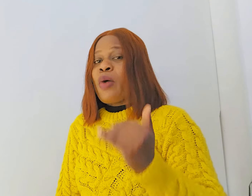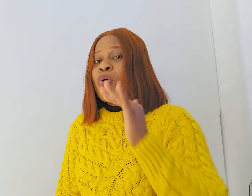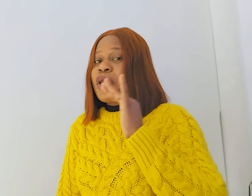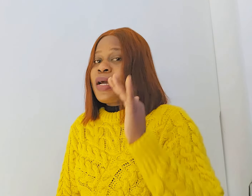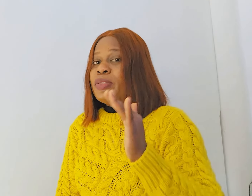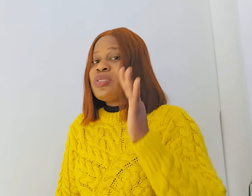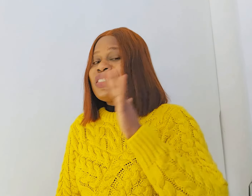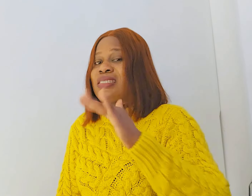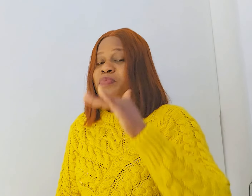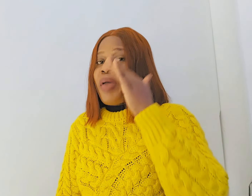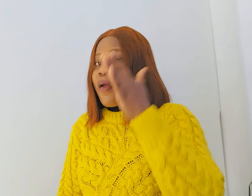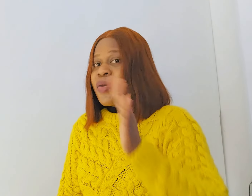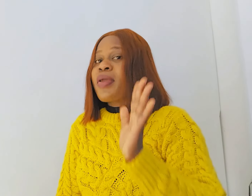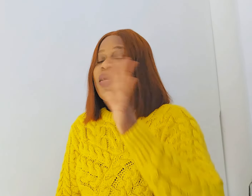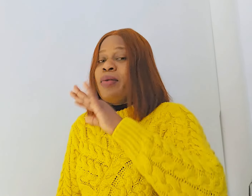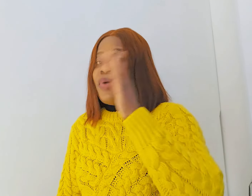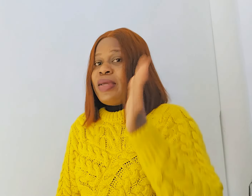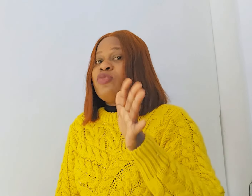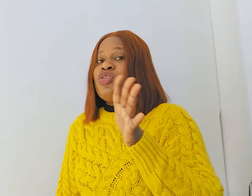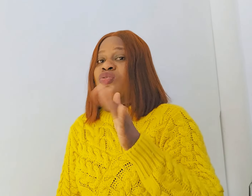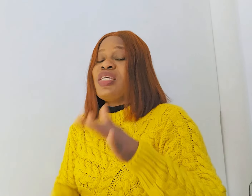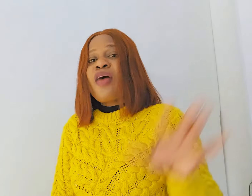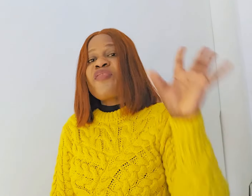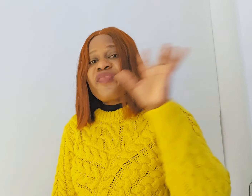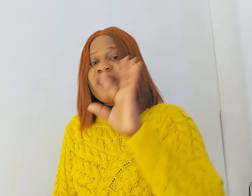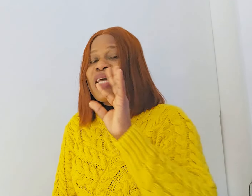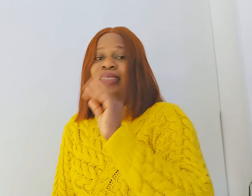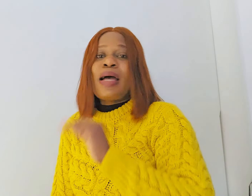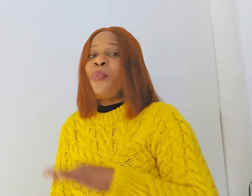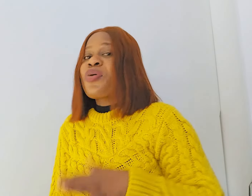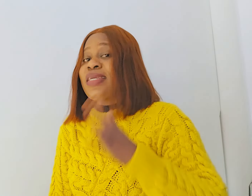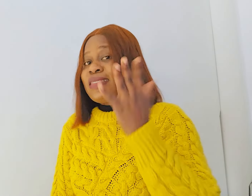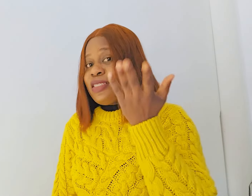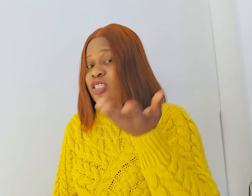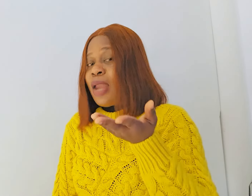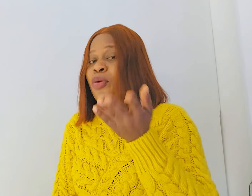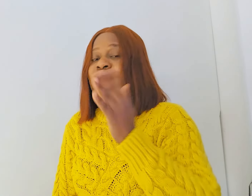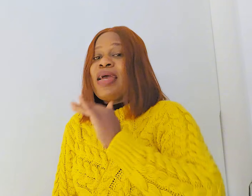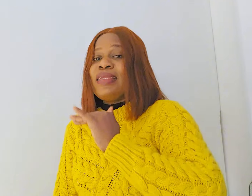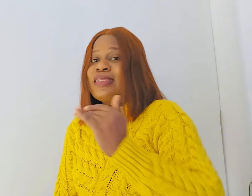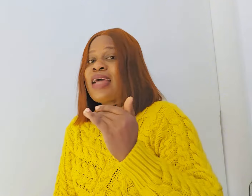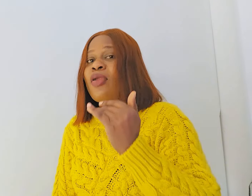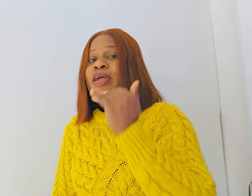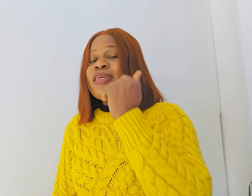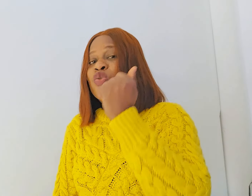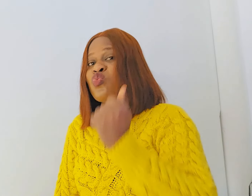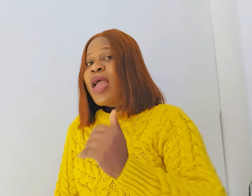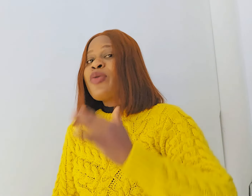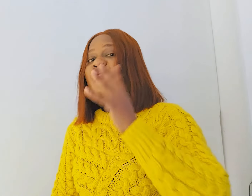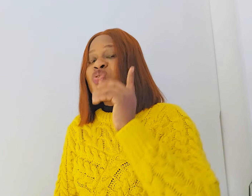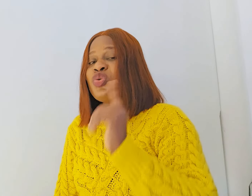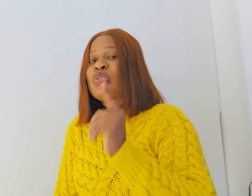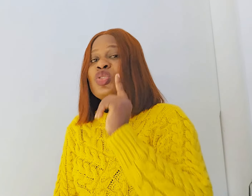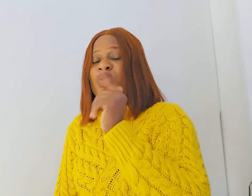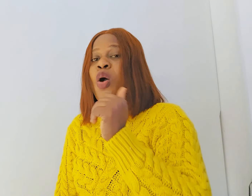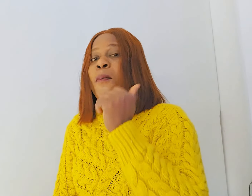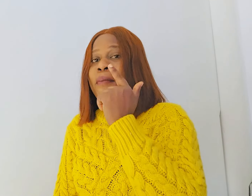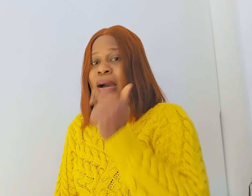one you can use this perry penetration the fifth example is the chaloring this chaloring is where you use your mouth